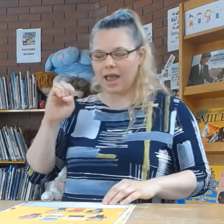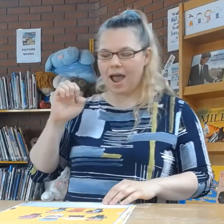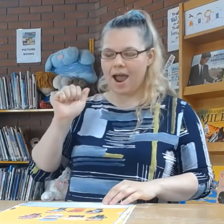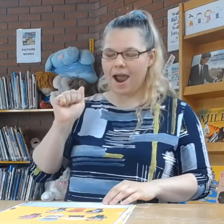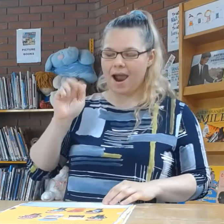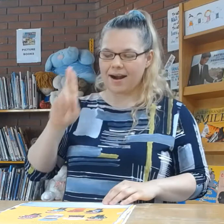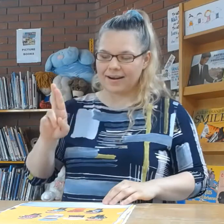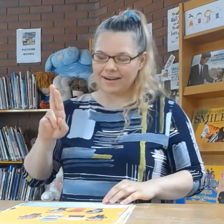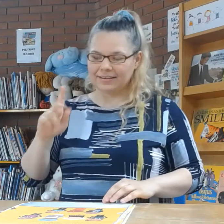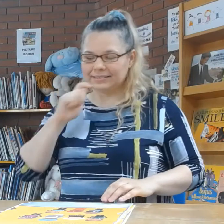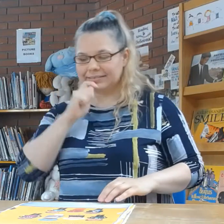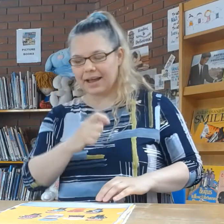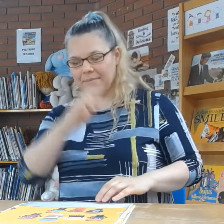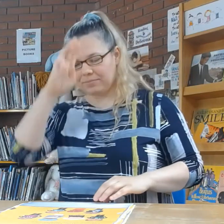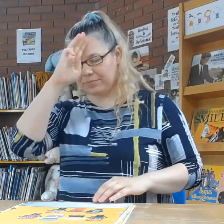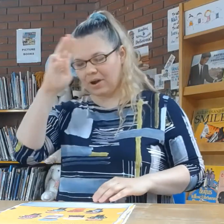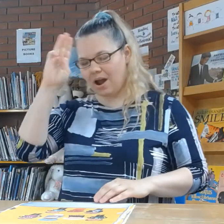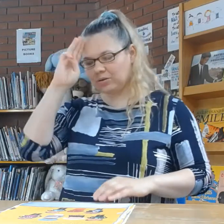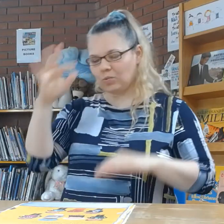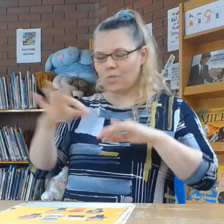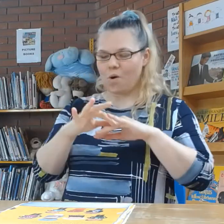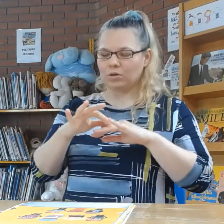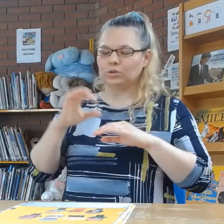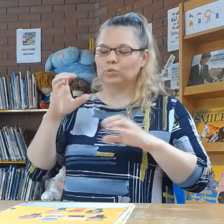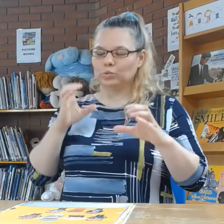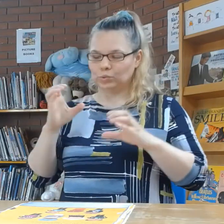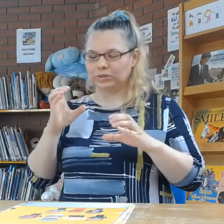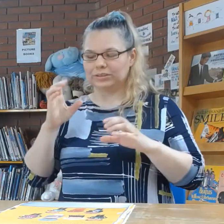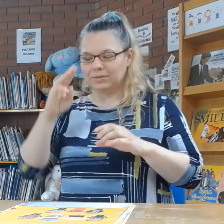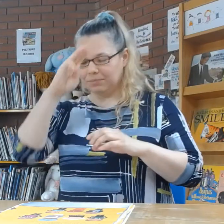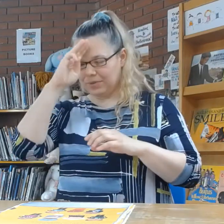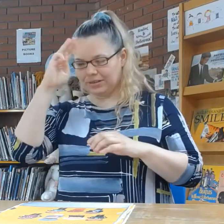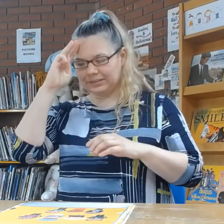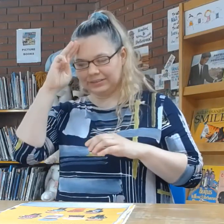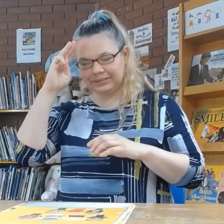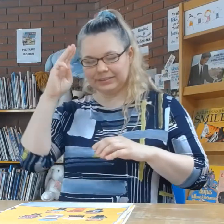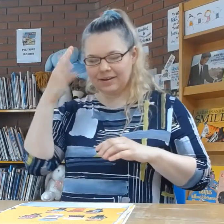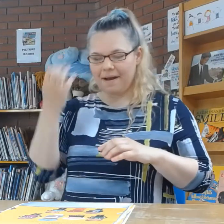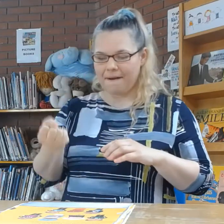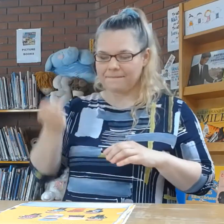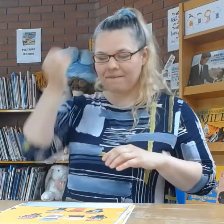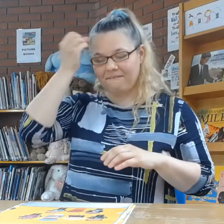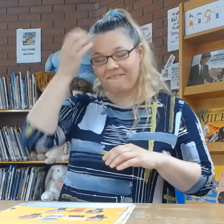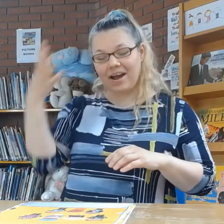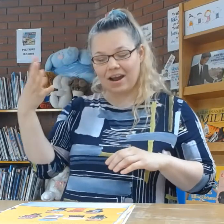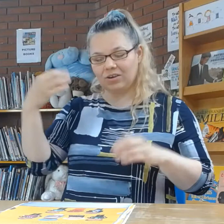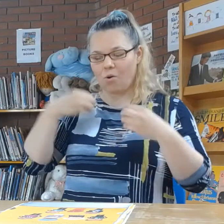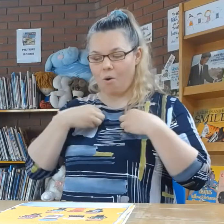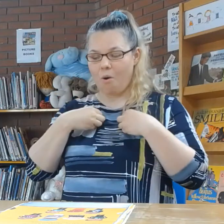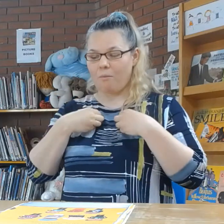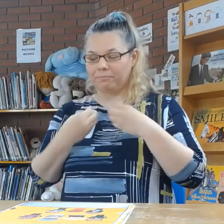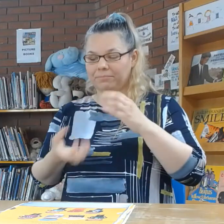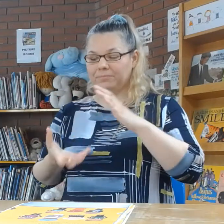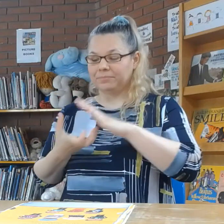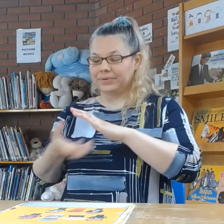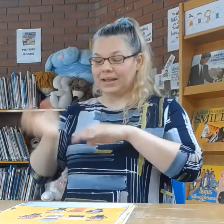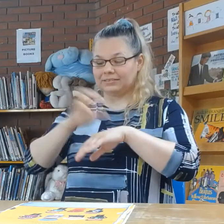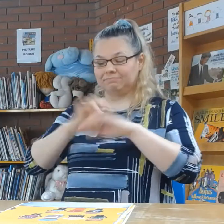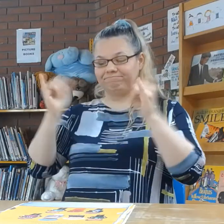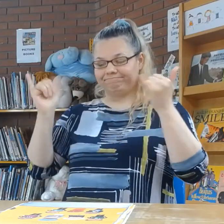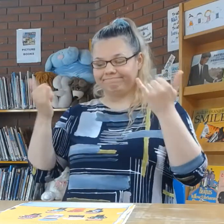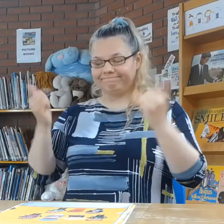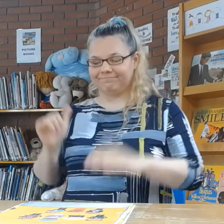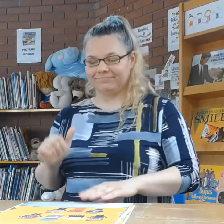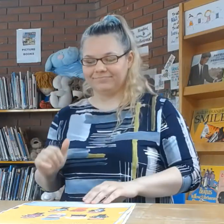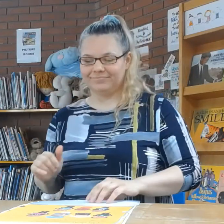Oh dear, said the President's wife. Could the President have forgotten his own birthday party?